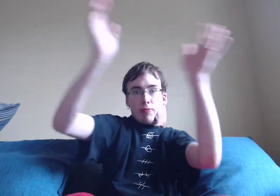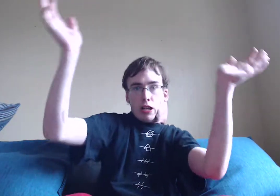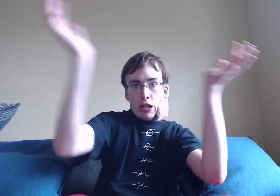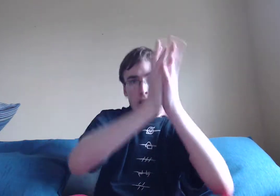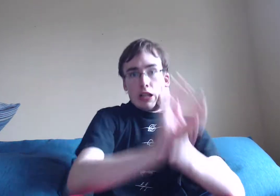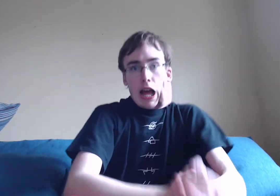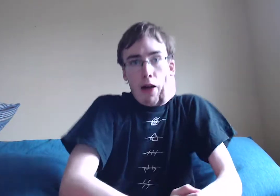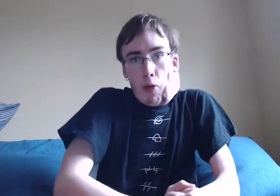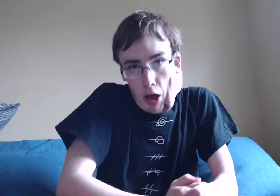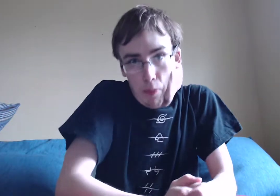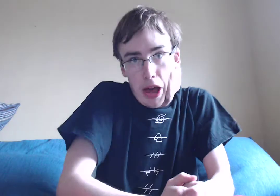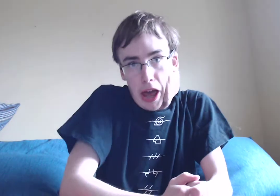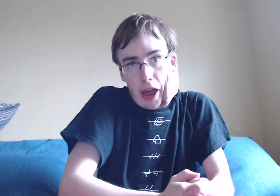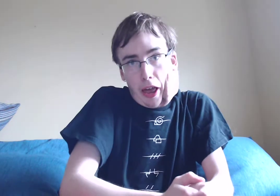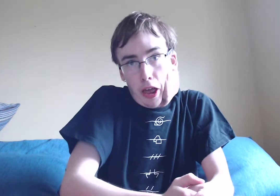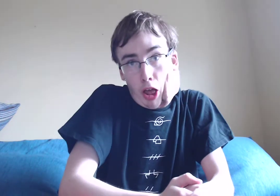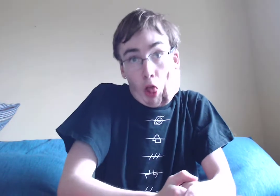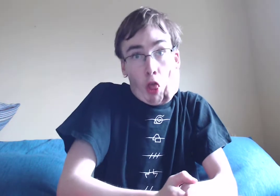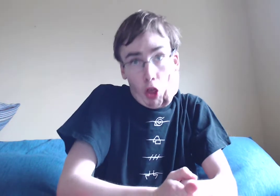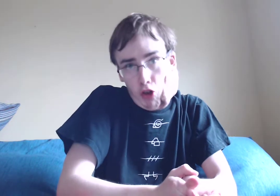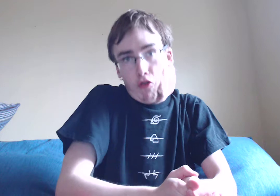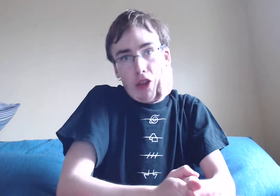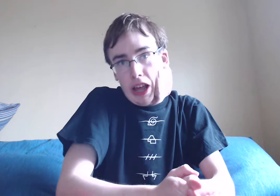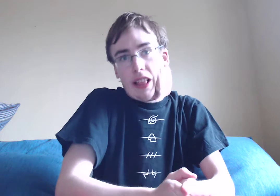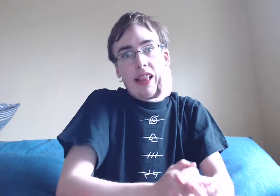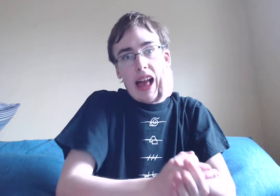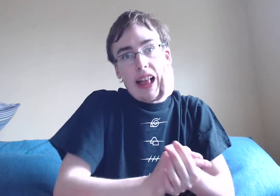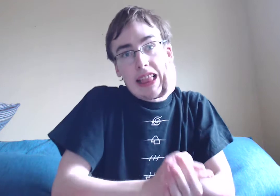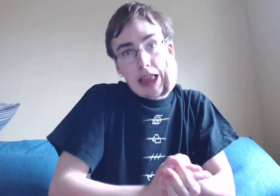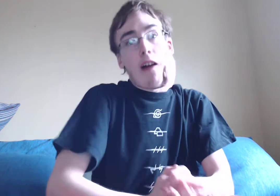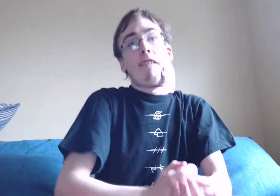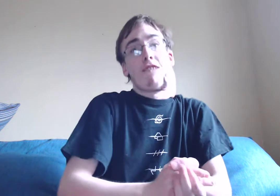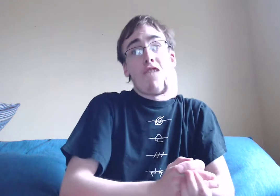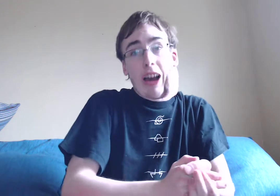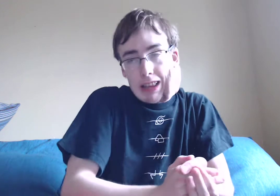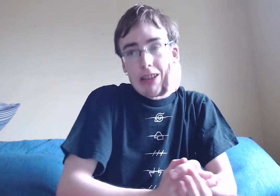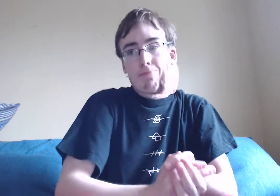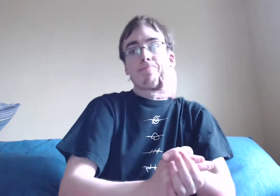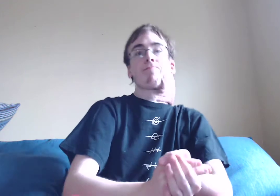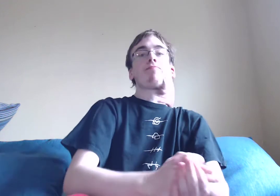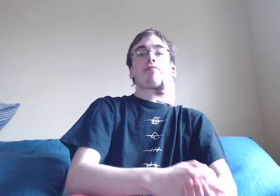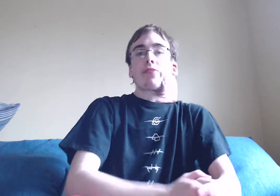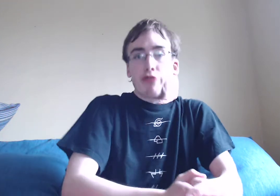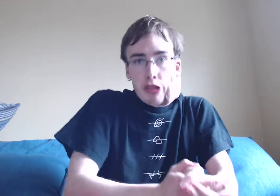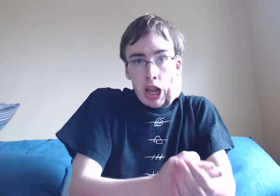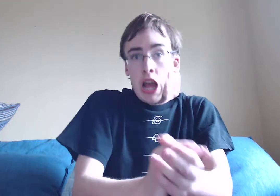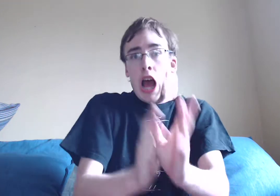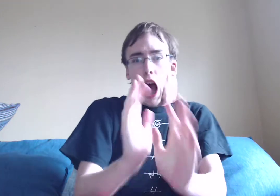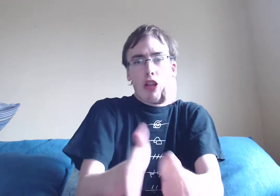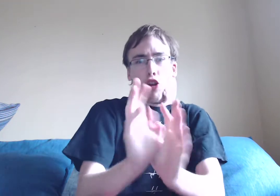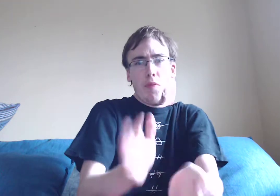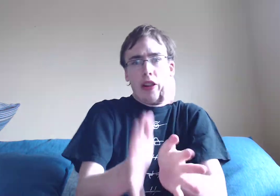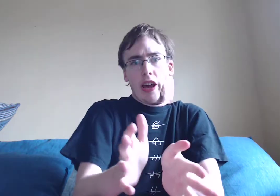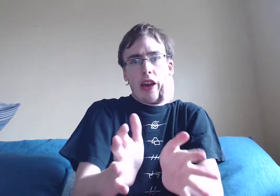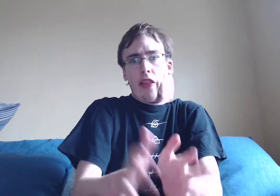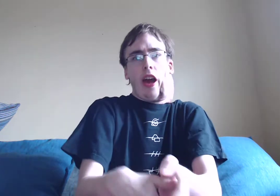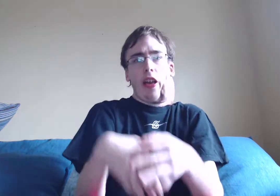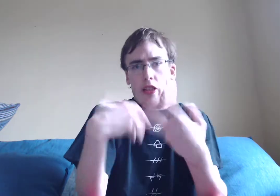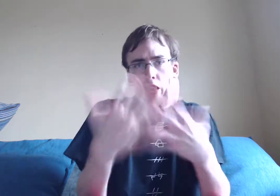That will be. Luffy's next fight. I do believe in this